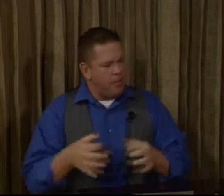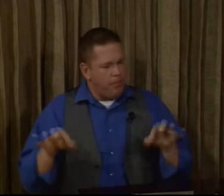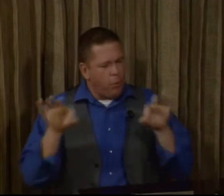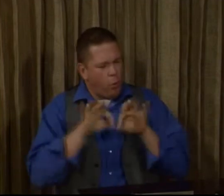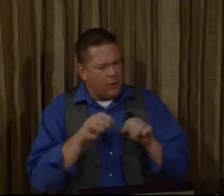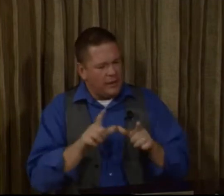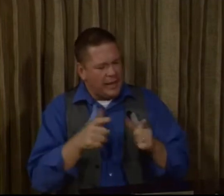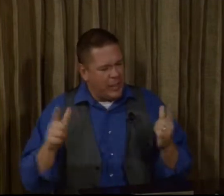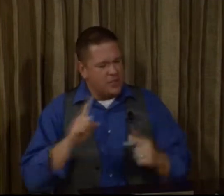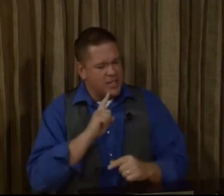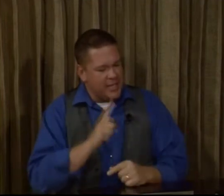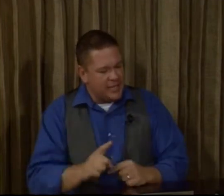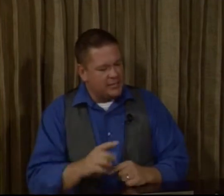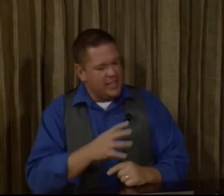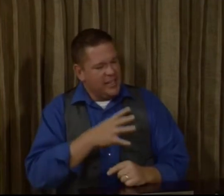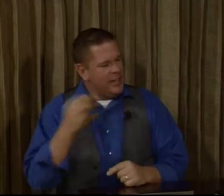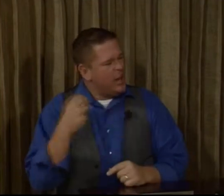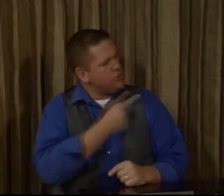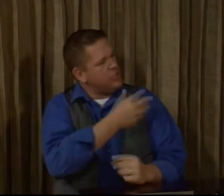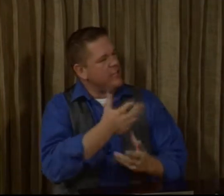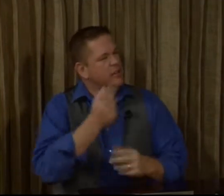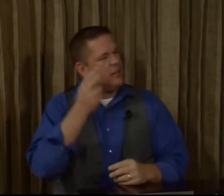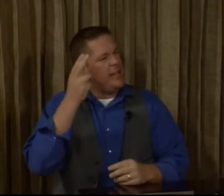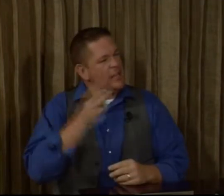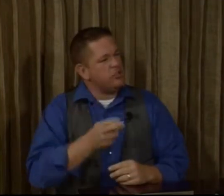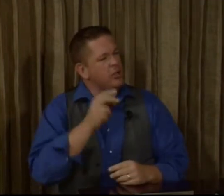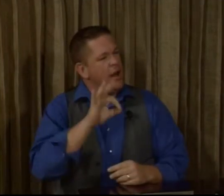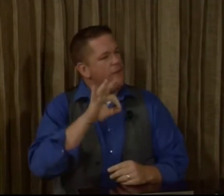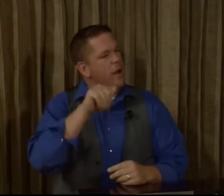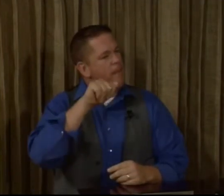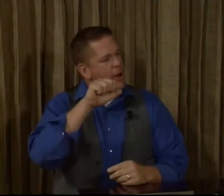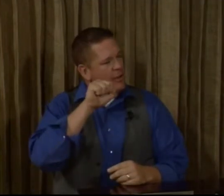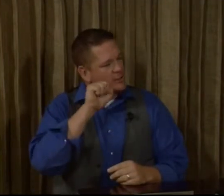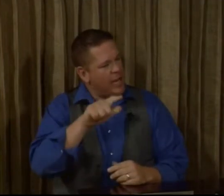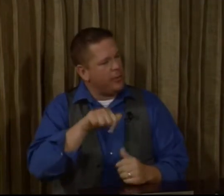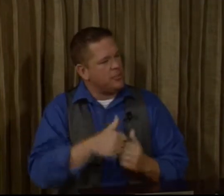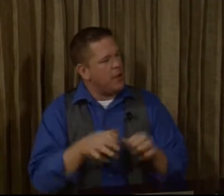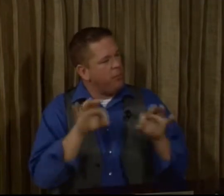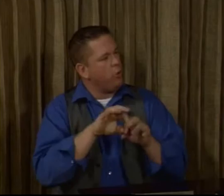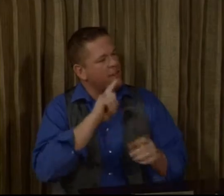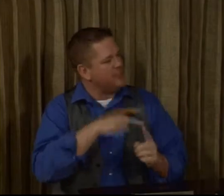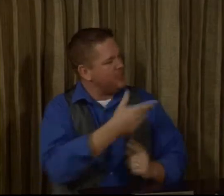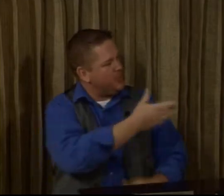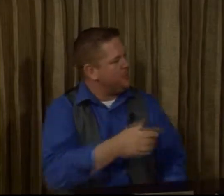important language is. And I want you to give a little history of American Sign Language and how important it is to you.